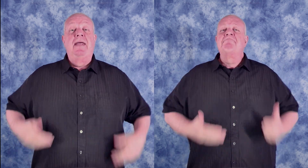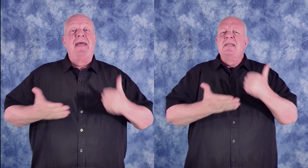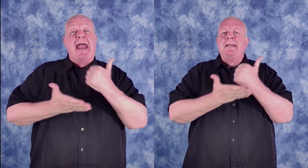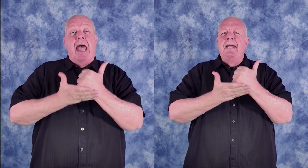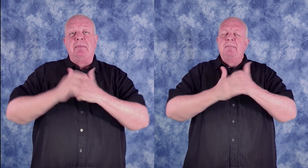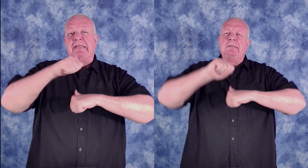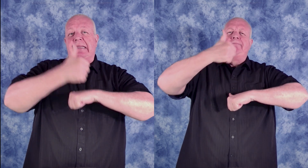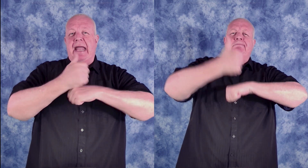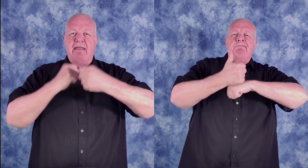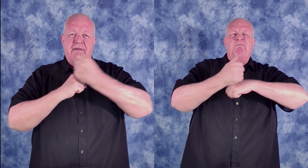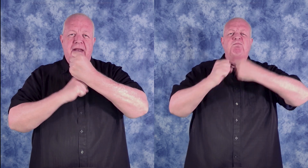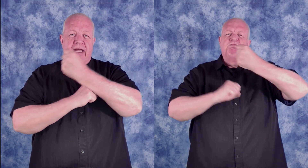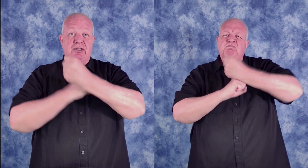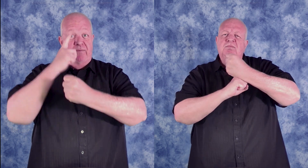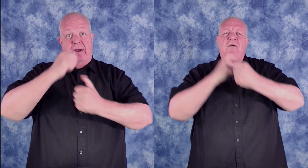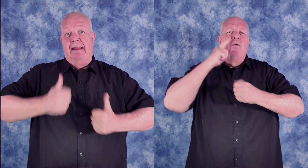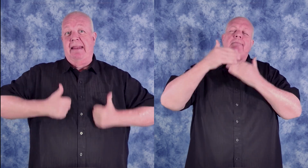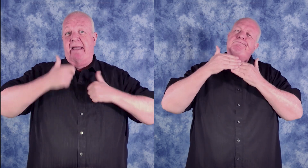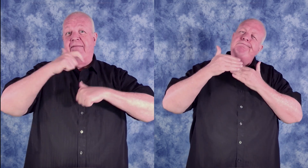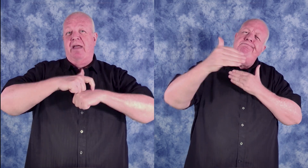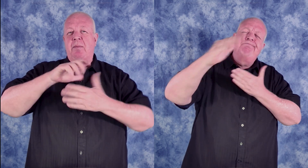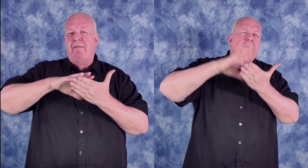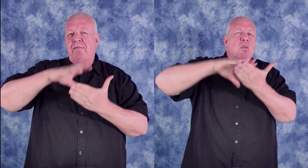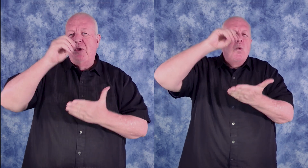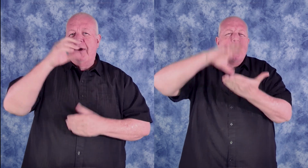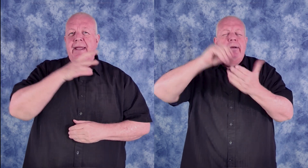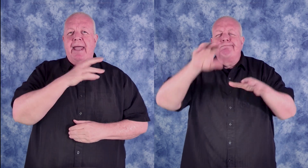and helps lay the foundation for a lifetime of learning and discovery.